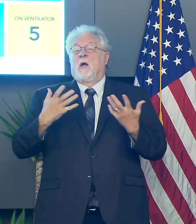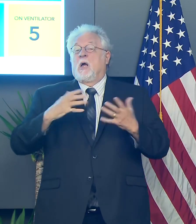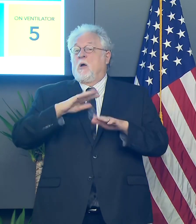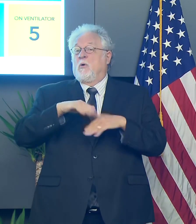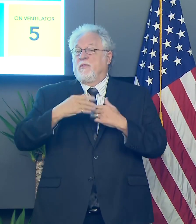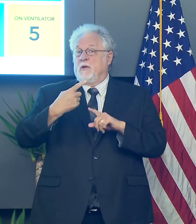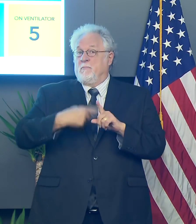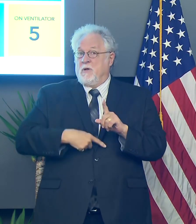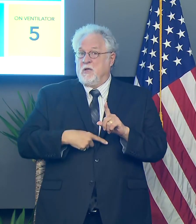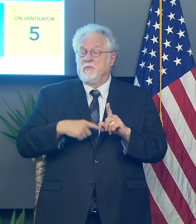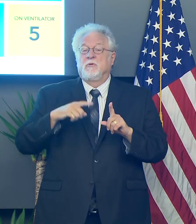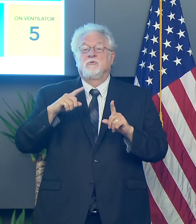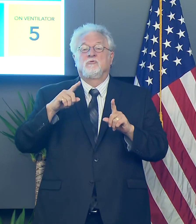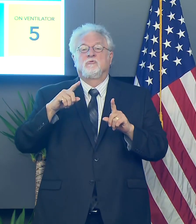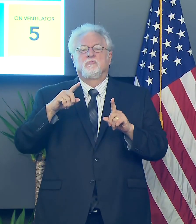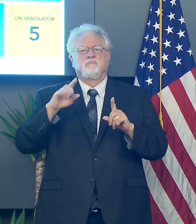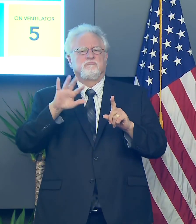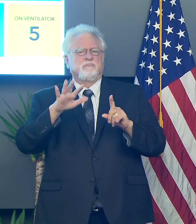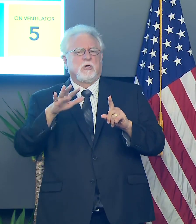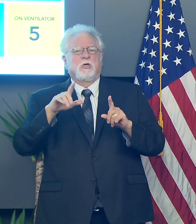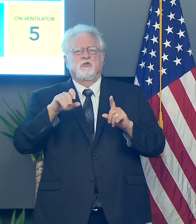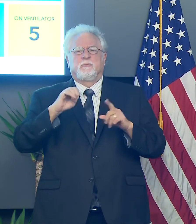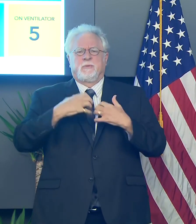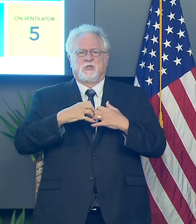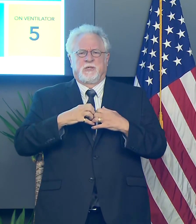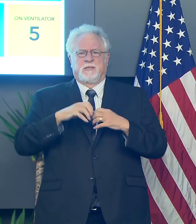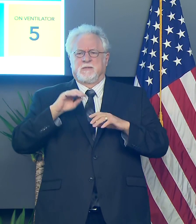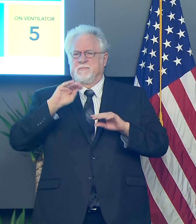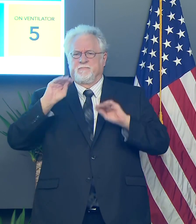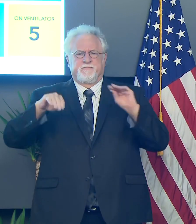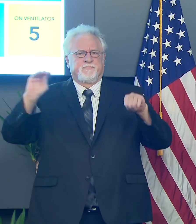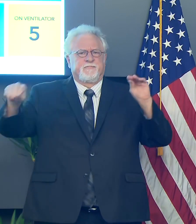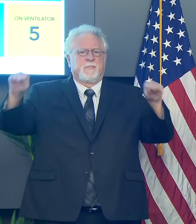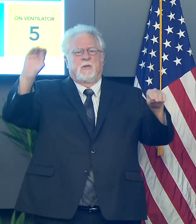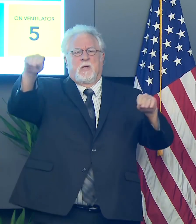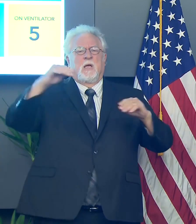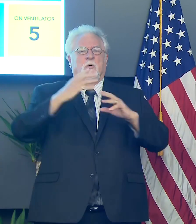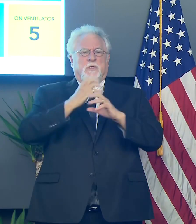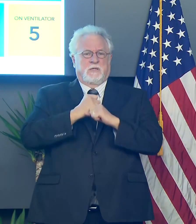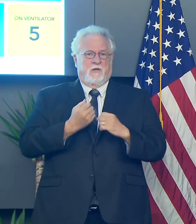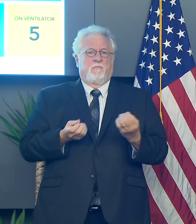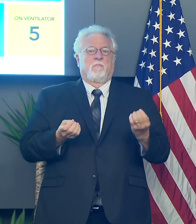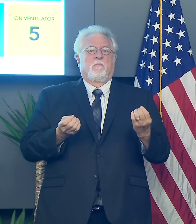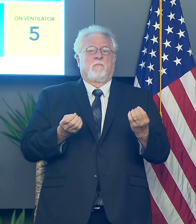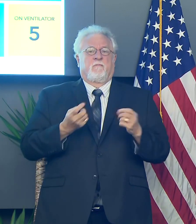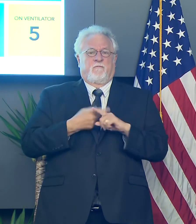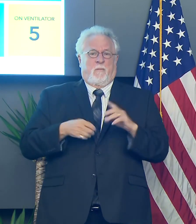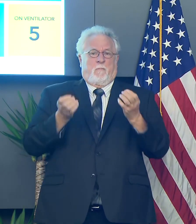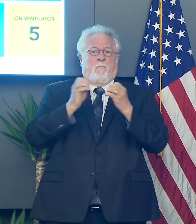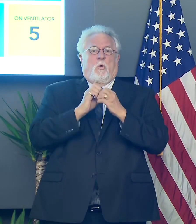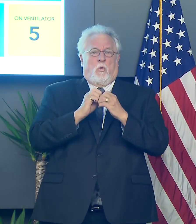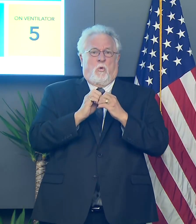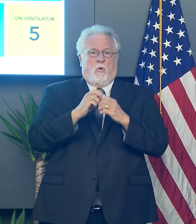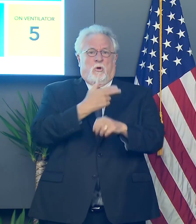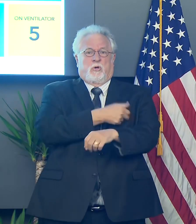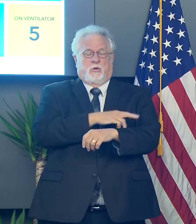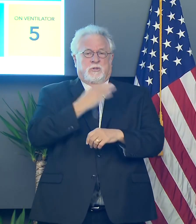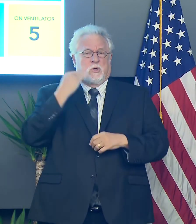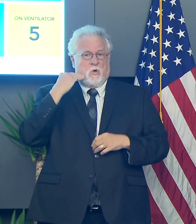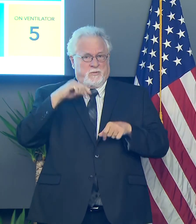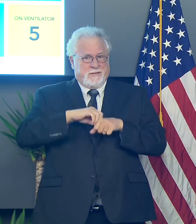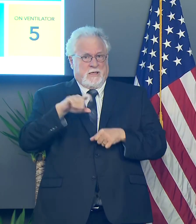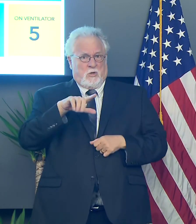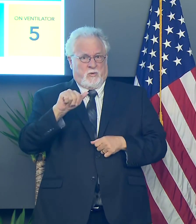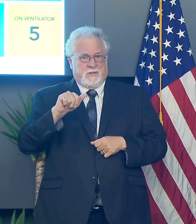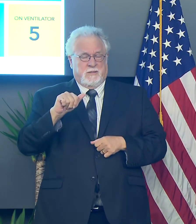or so, there should be, um, machines like this received, uh, by a much larger number of nursing homes here in